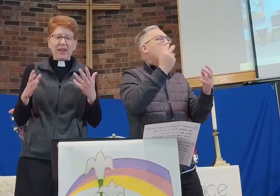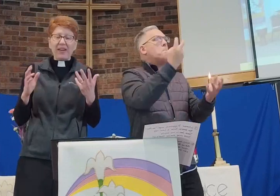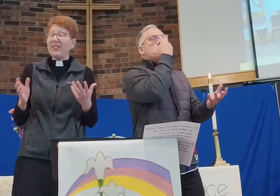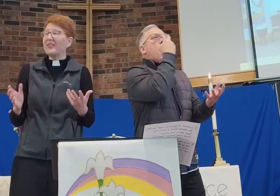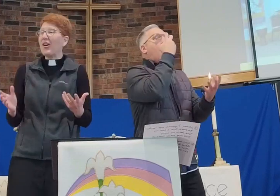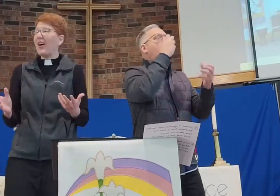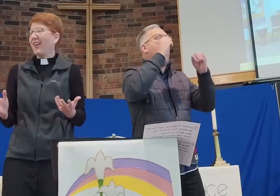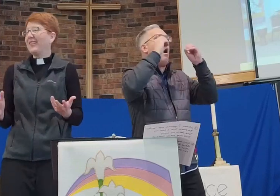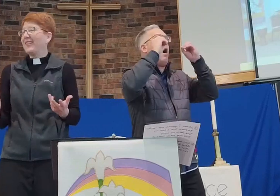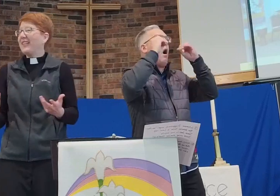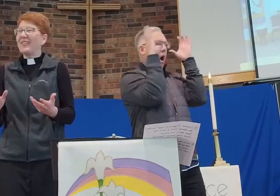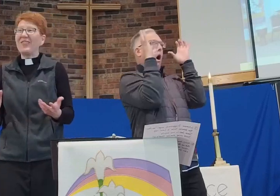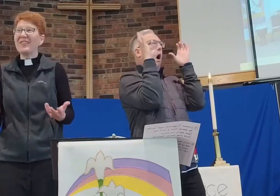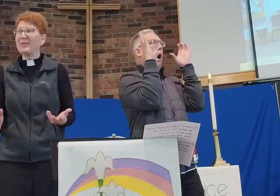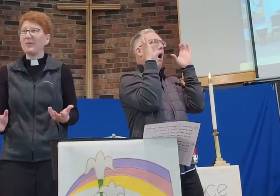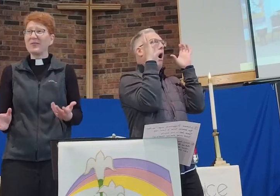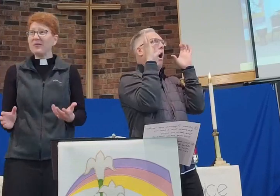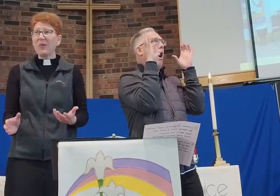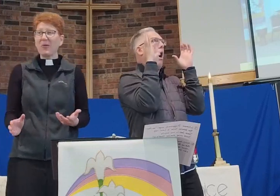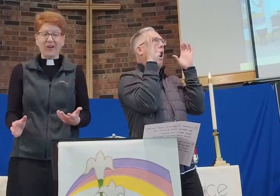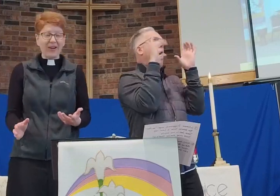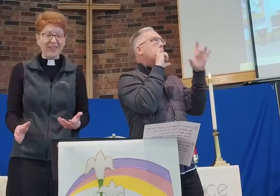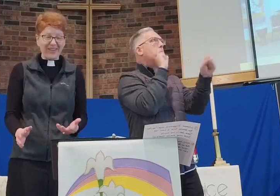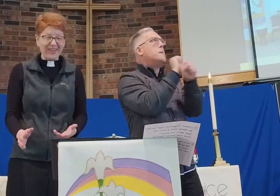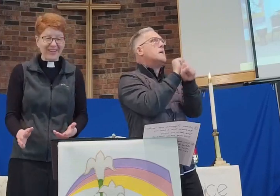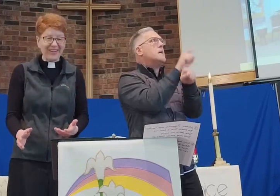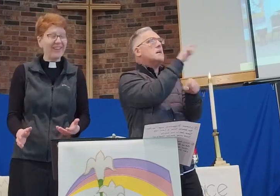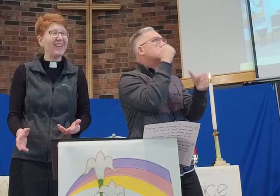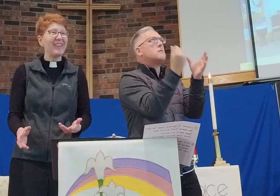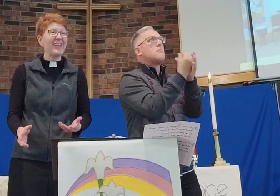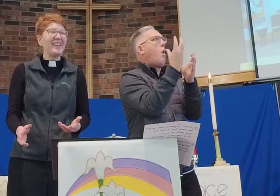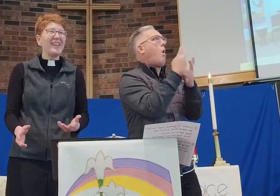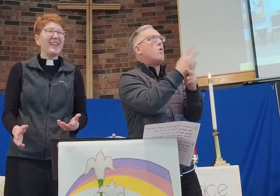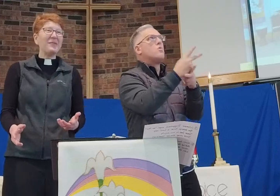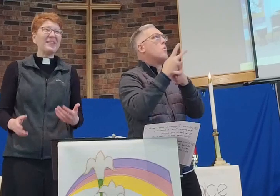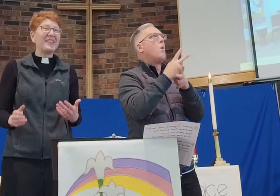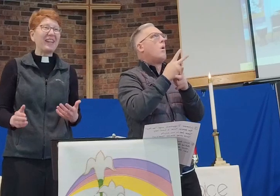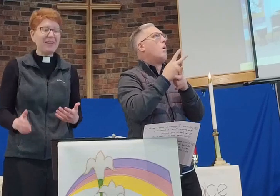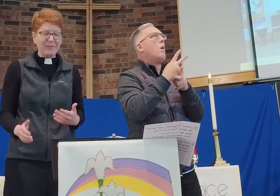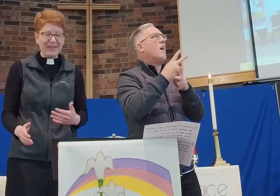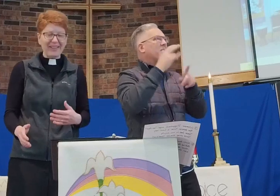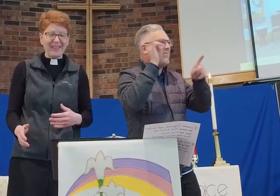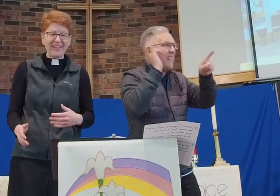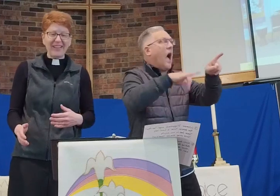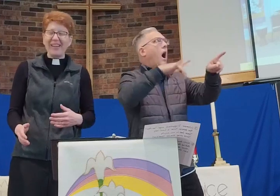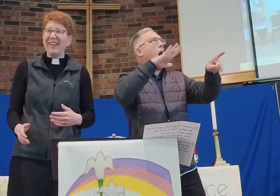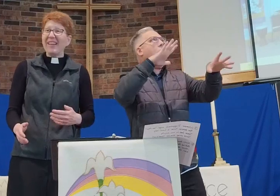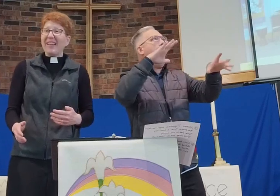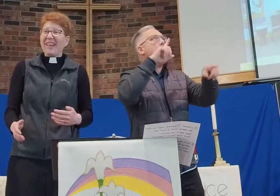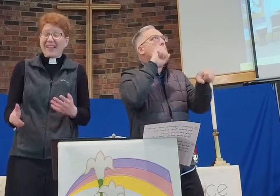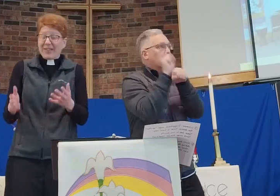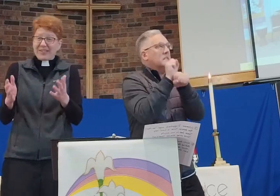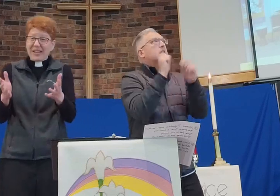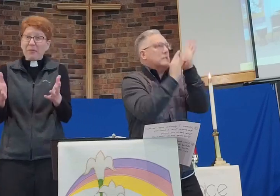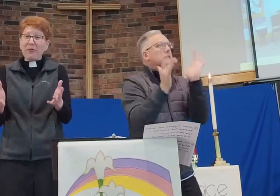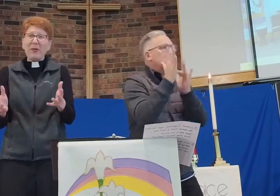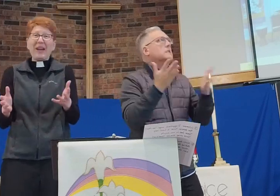and I saw that this was no gardener. It was him. And he was there before me,